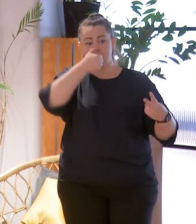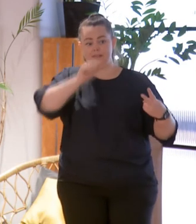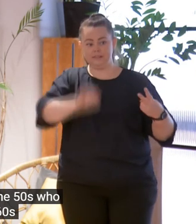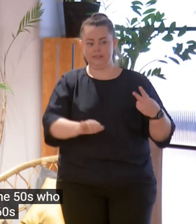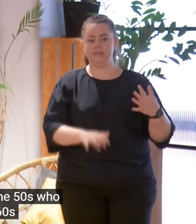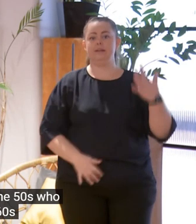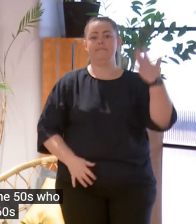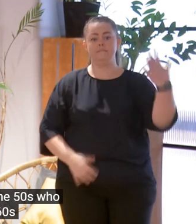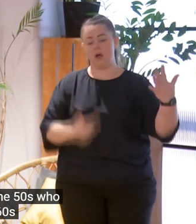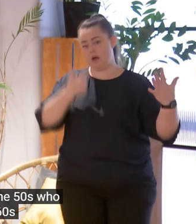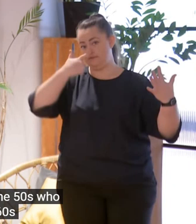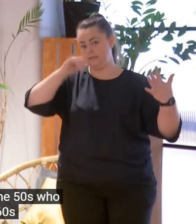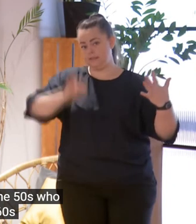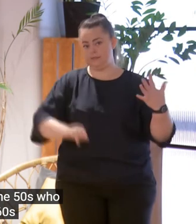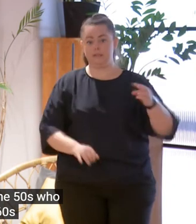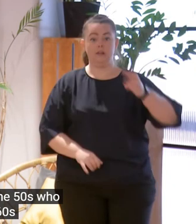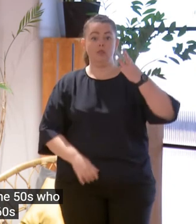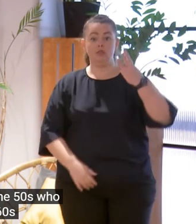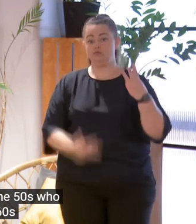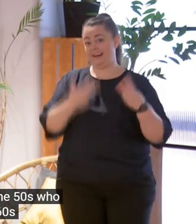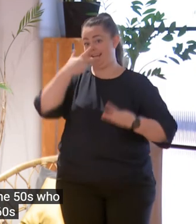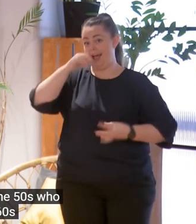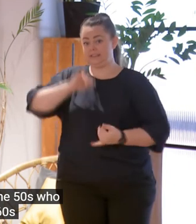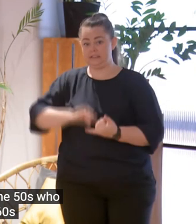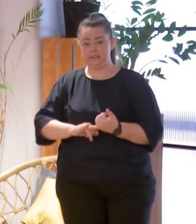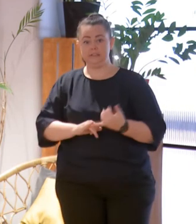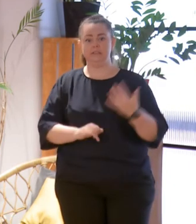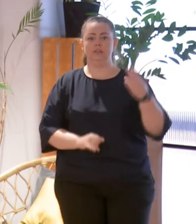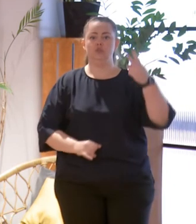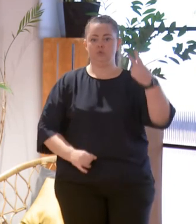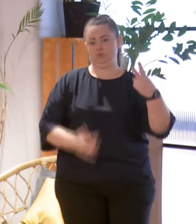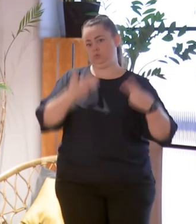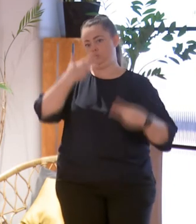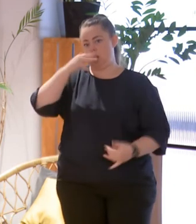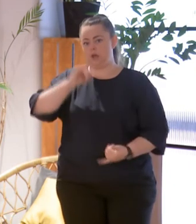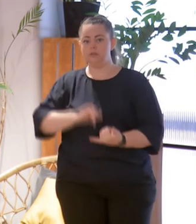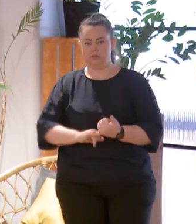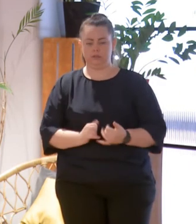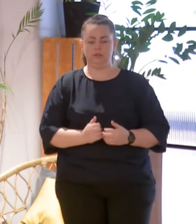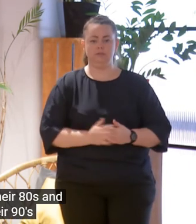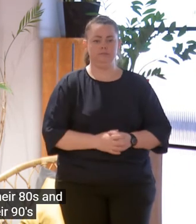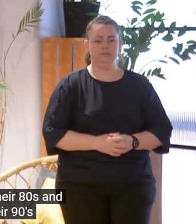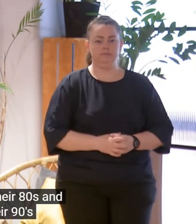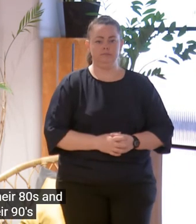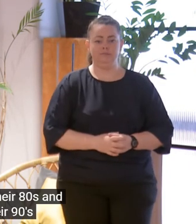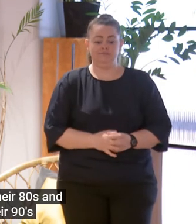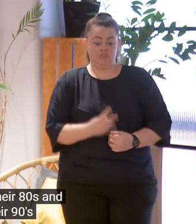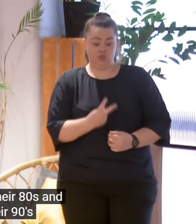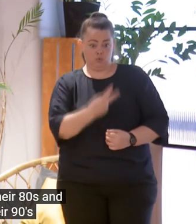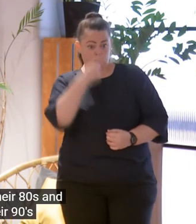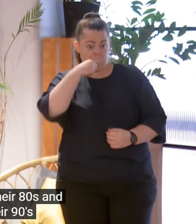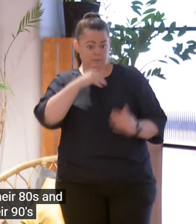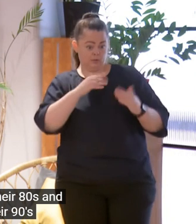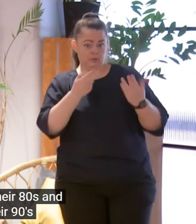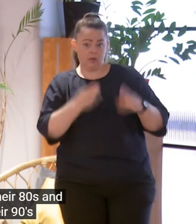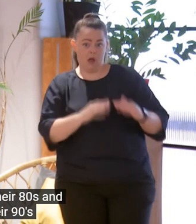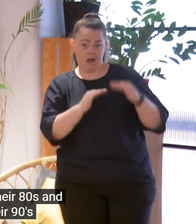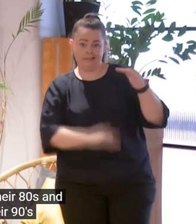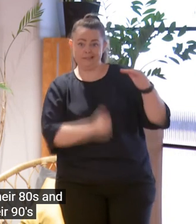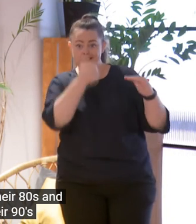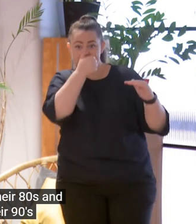70s, three were in their 80s and two people were in their 90s. Two people had died who were under 65.